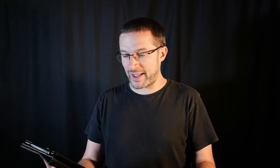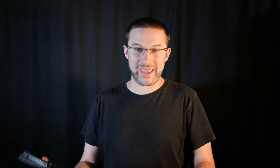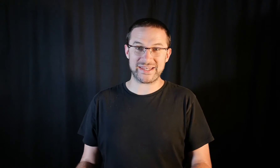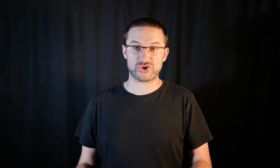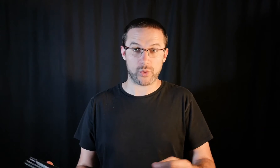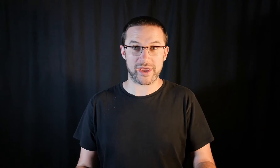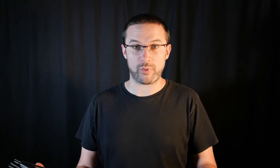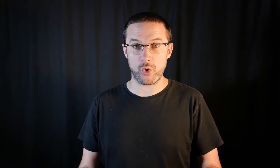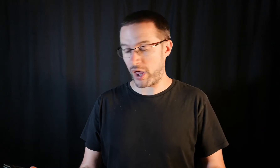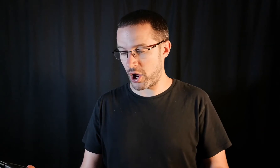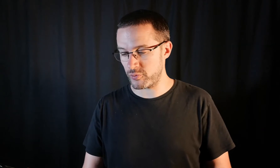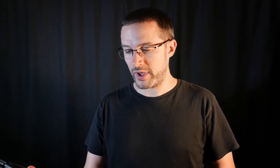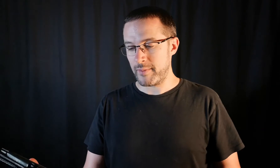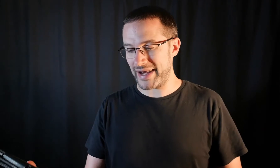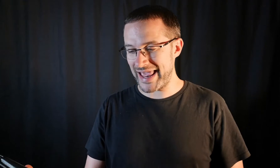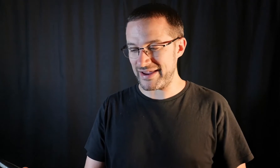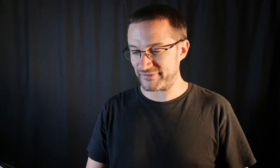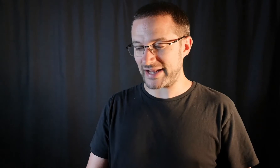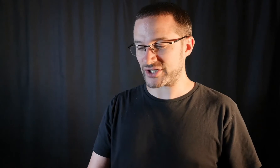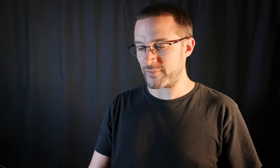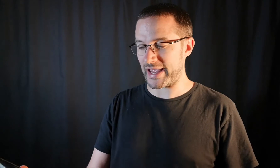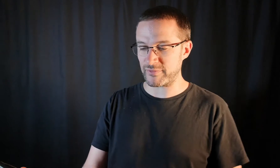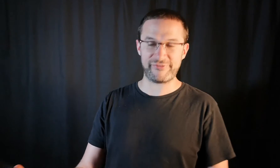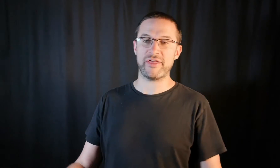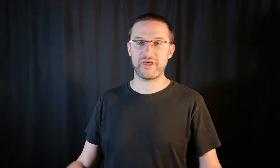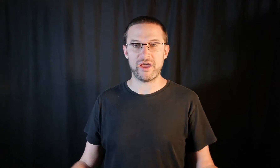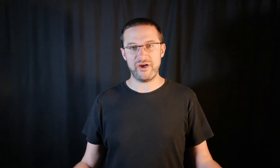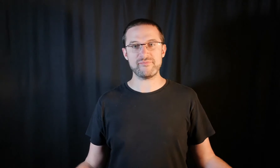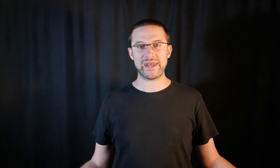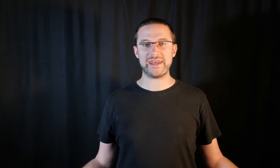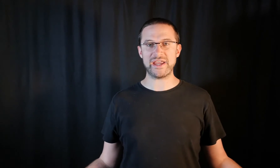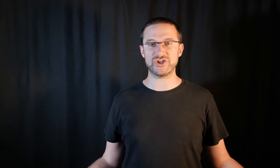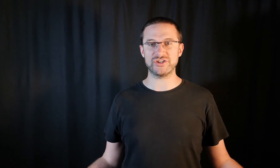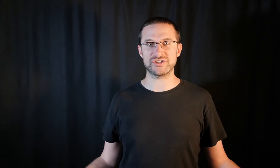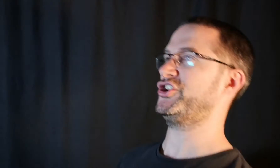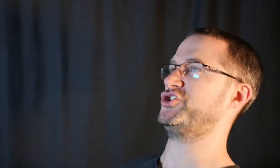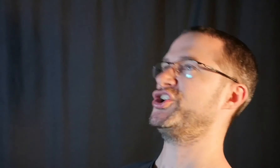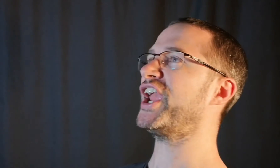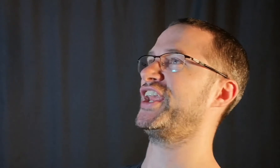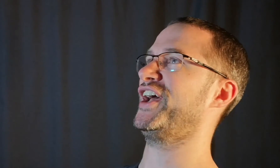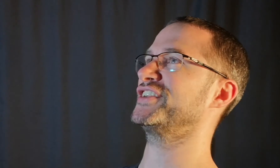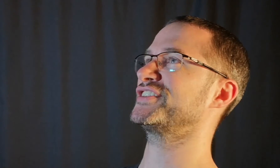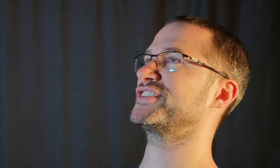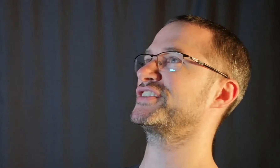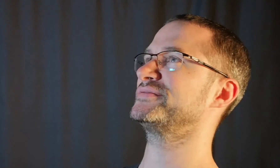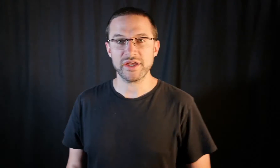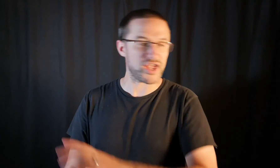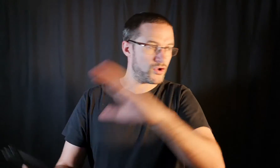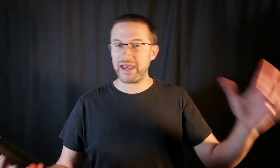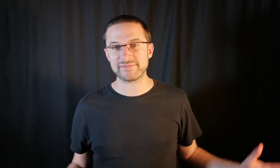in swimming pool hope believed and so became the father of many nations. Genius! So let's